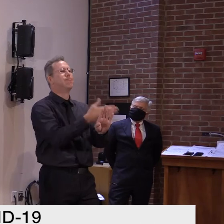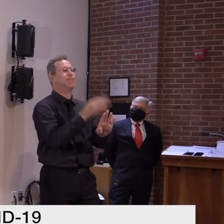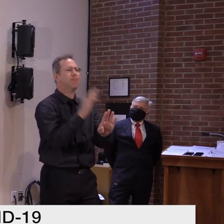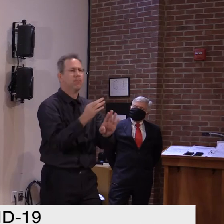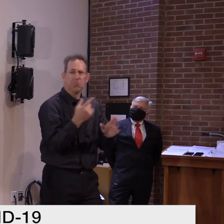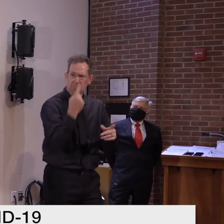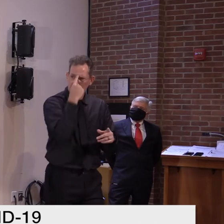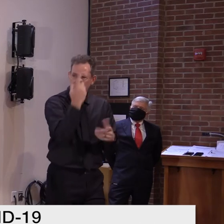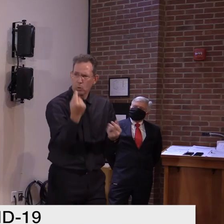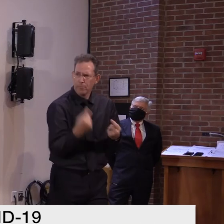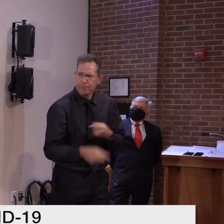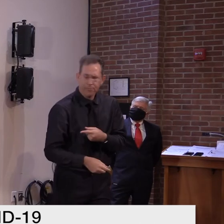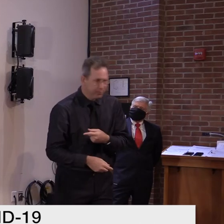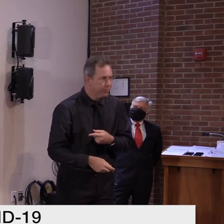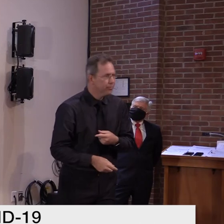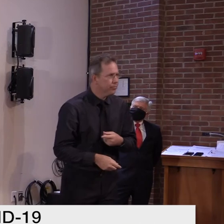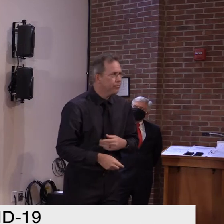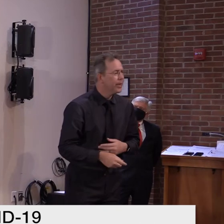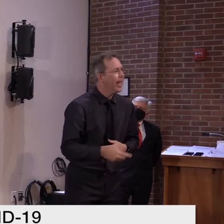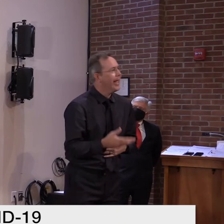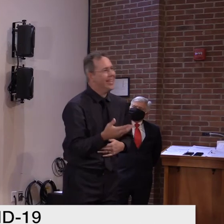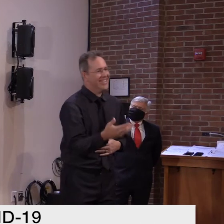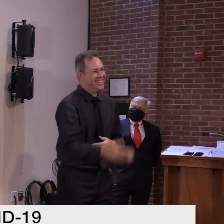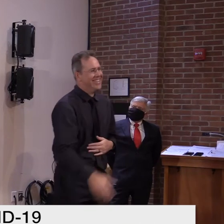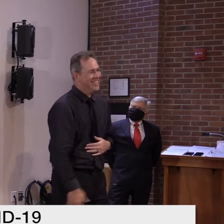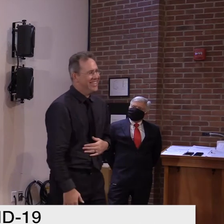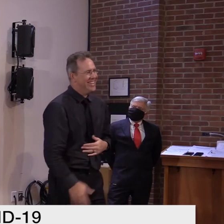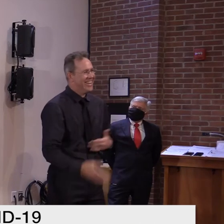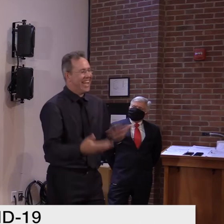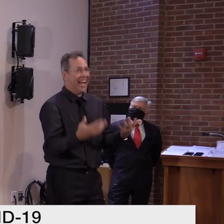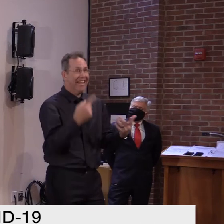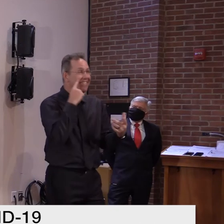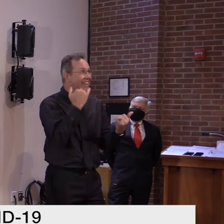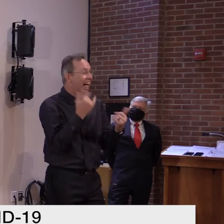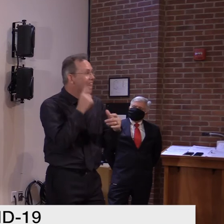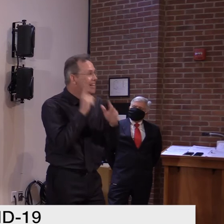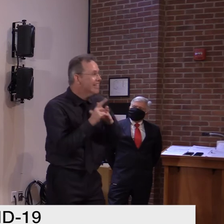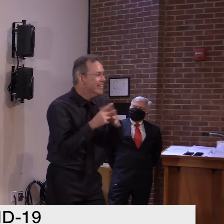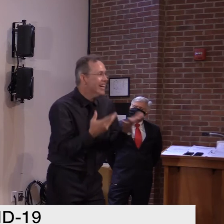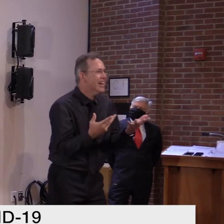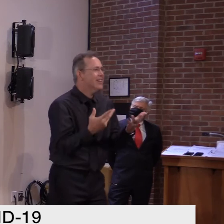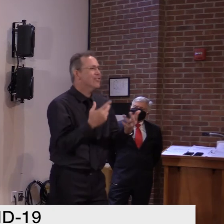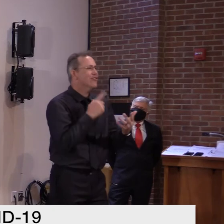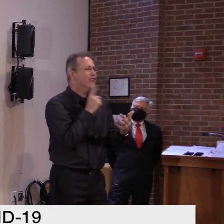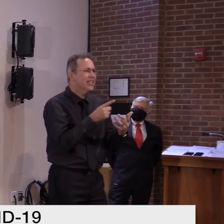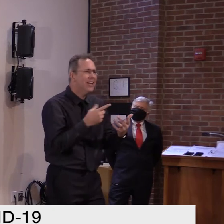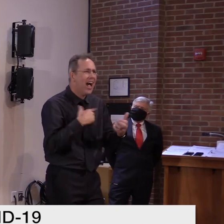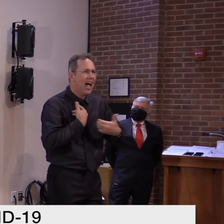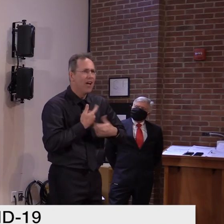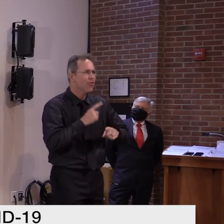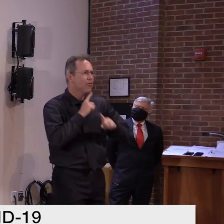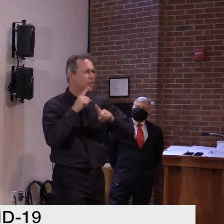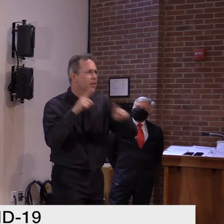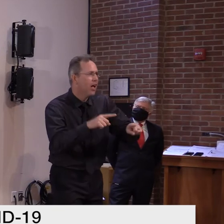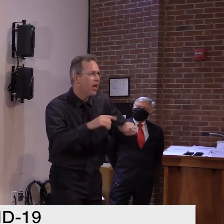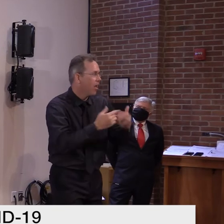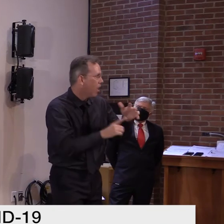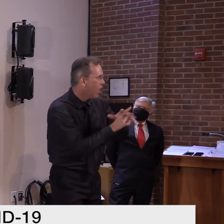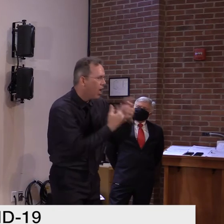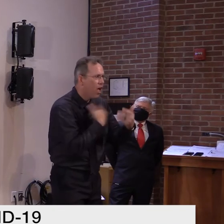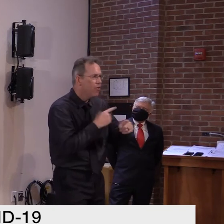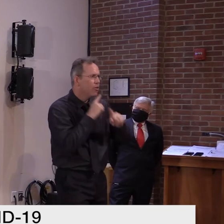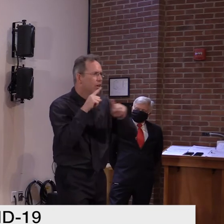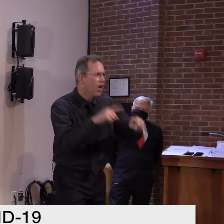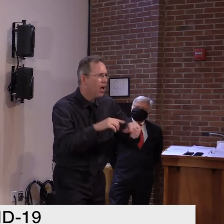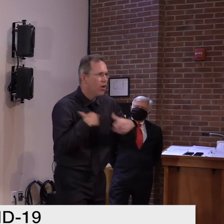But I, I can't, nothing comes to mind. We've been reacting accordingly, uh, all along the way. Uh, the rise in cases